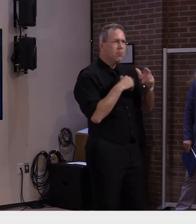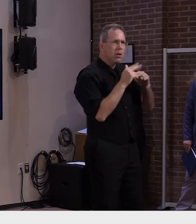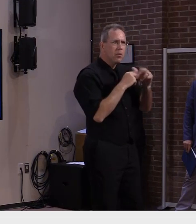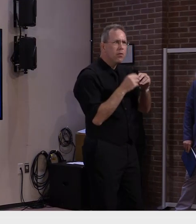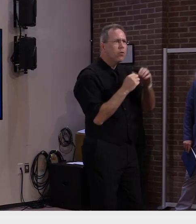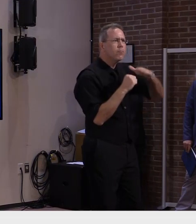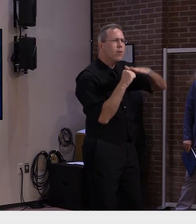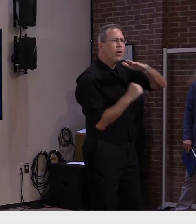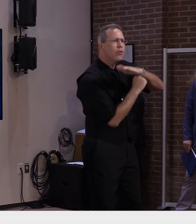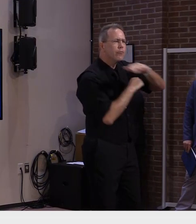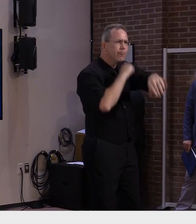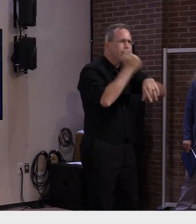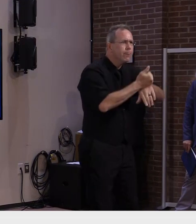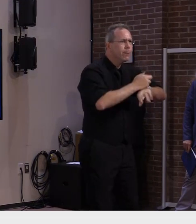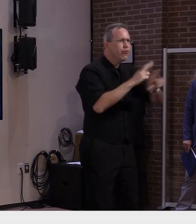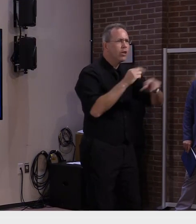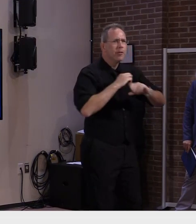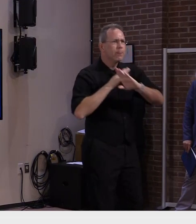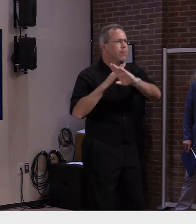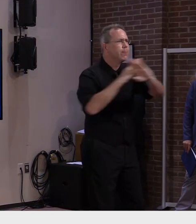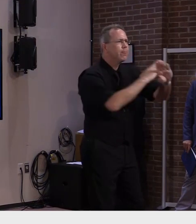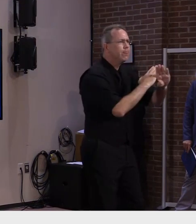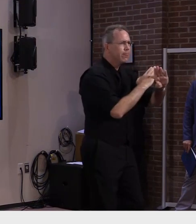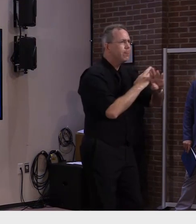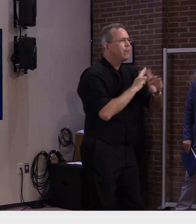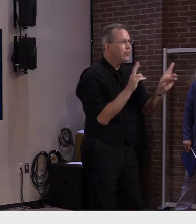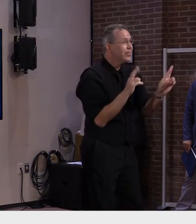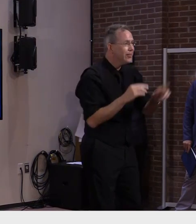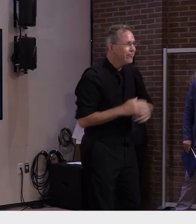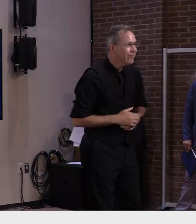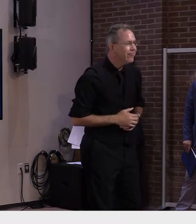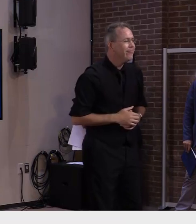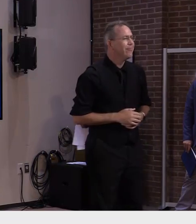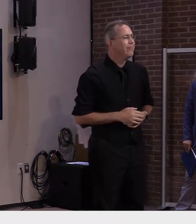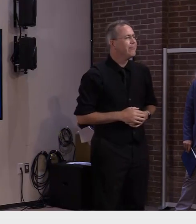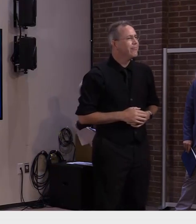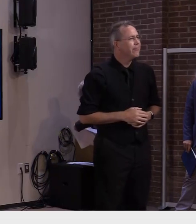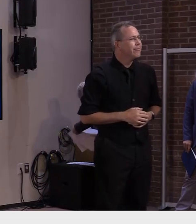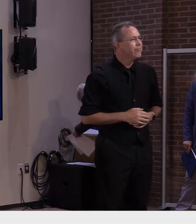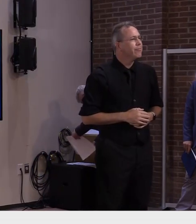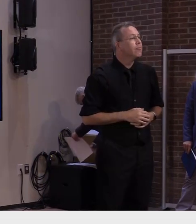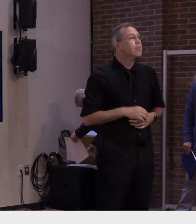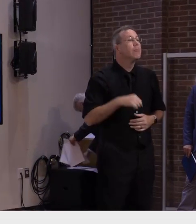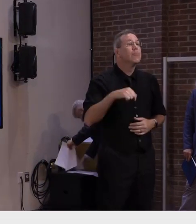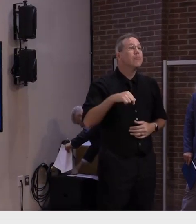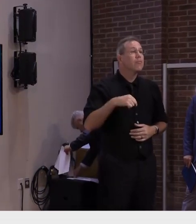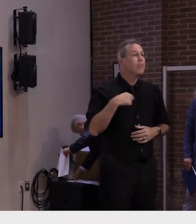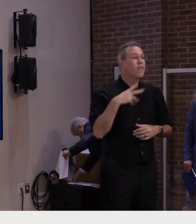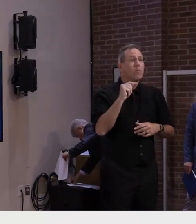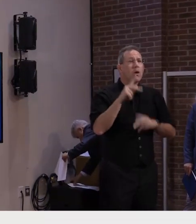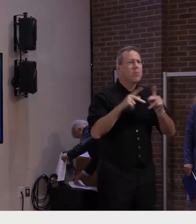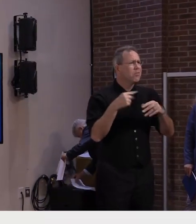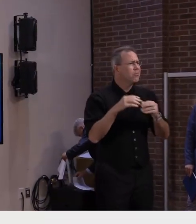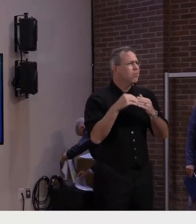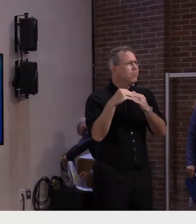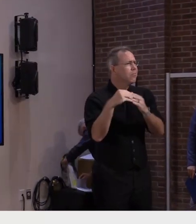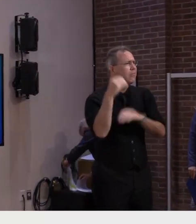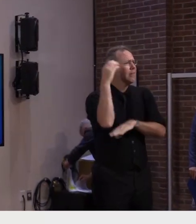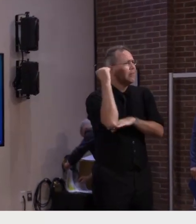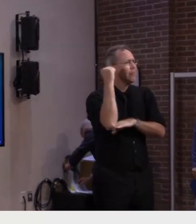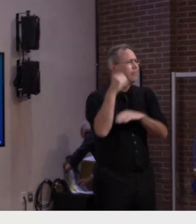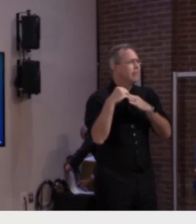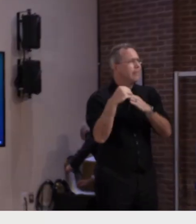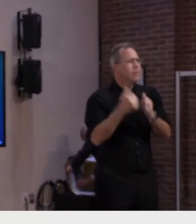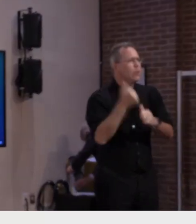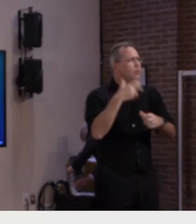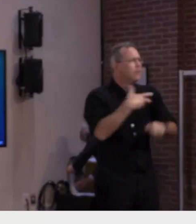for defense here in Vermont as you know Vermont continues to have the highest vaccination rate in the